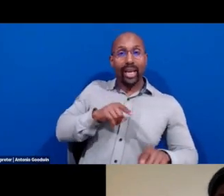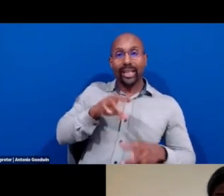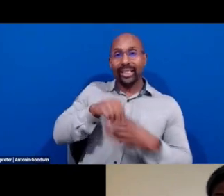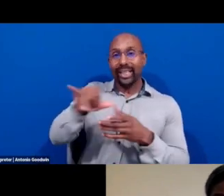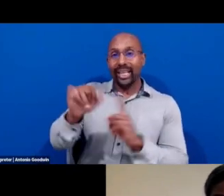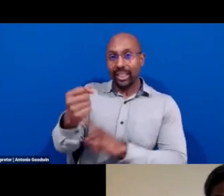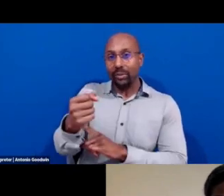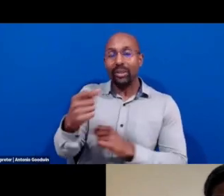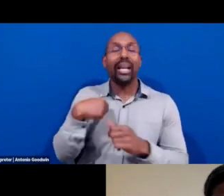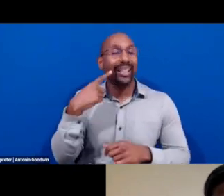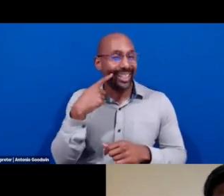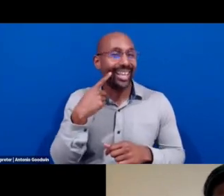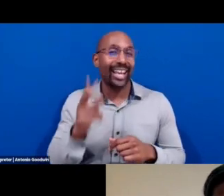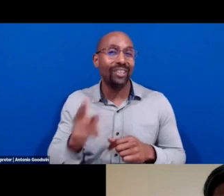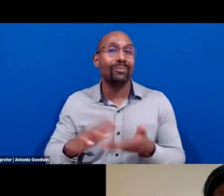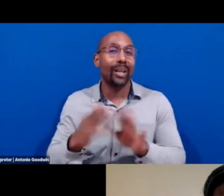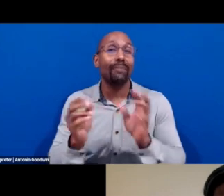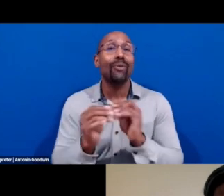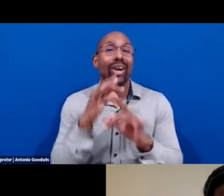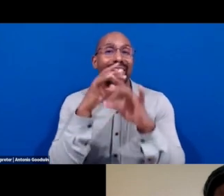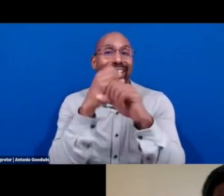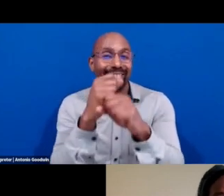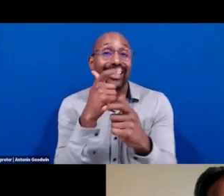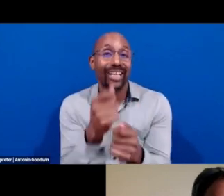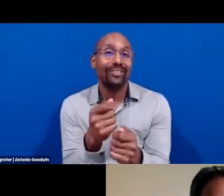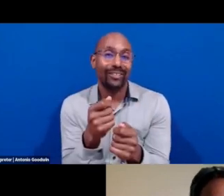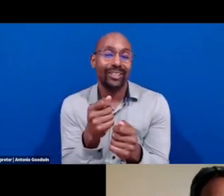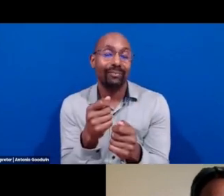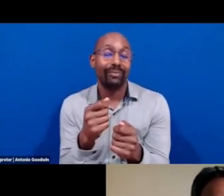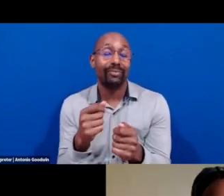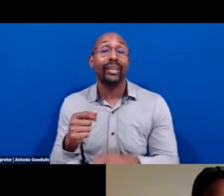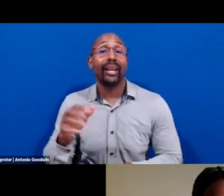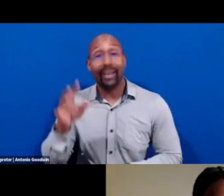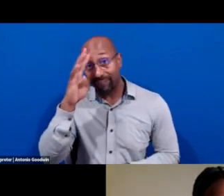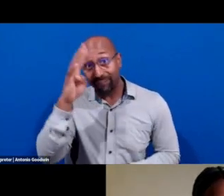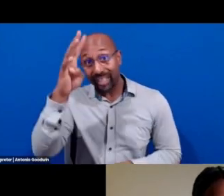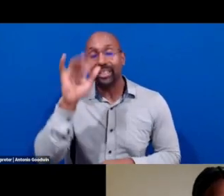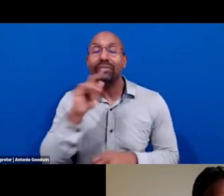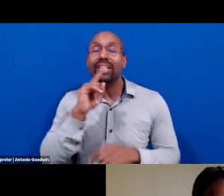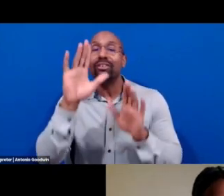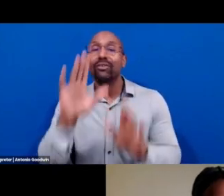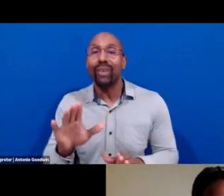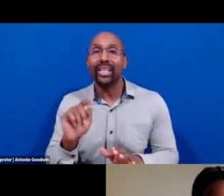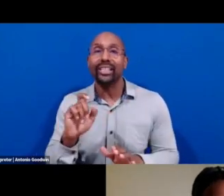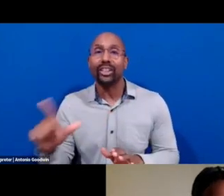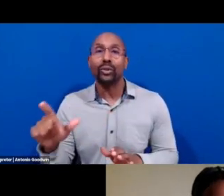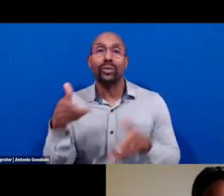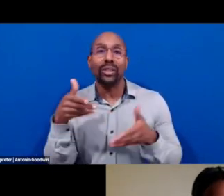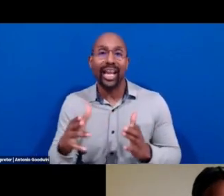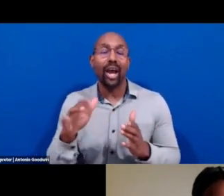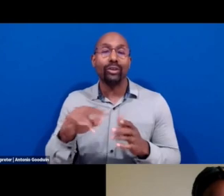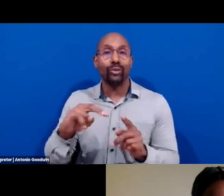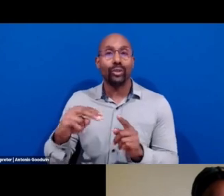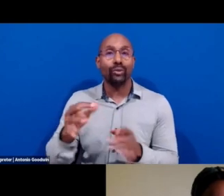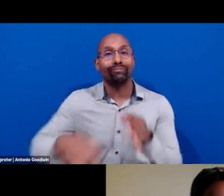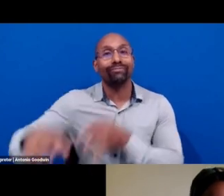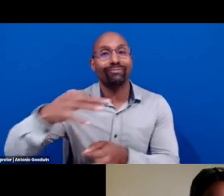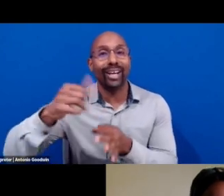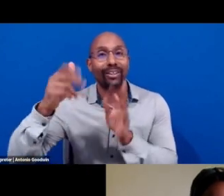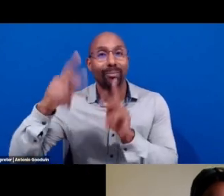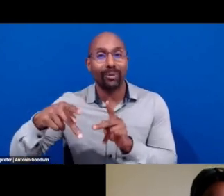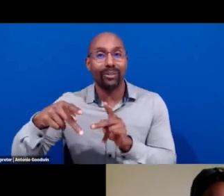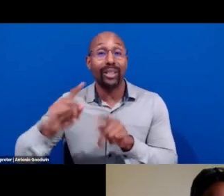a lot more interesting. And I think fiction is a great tool to let you step into someone else's shoes in a different time, in a different place